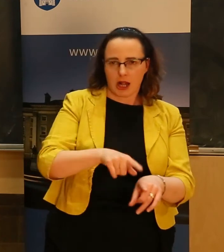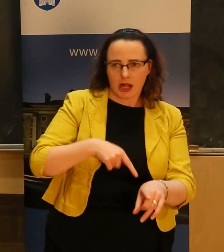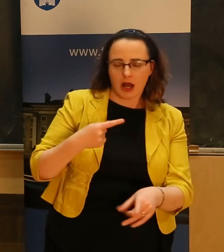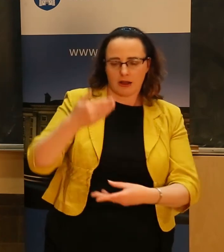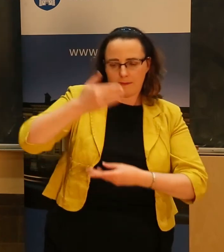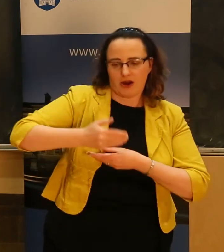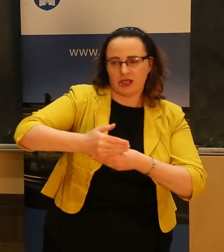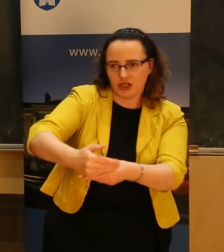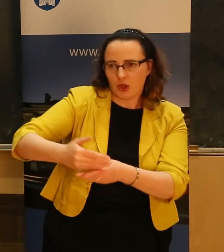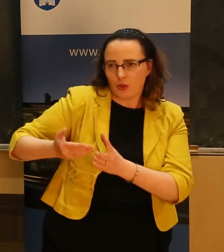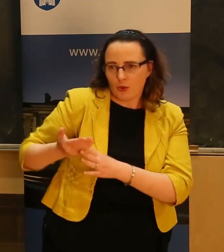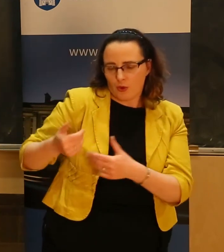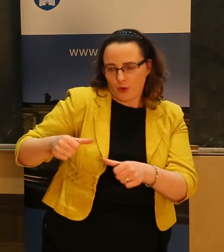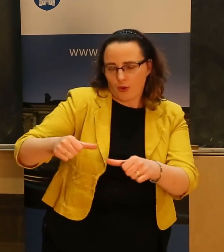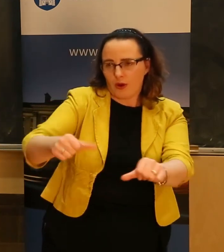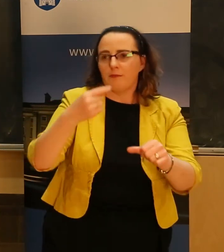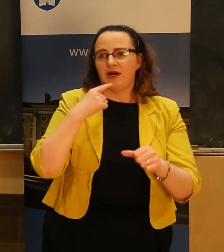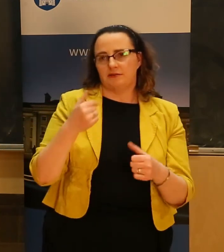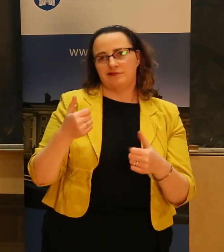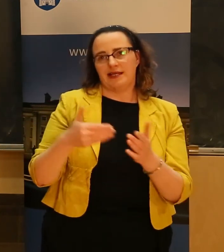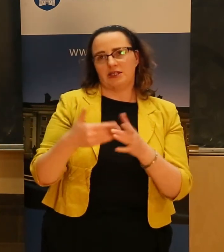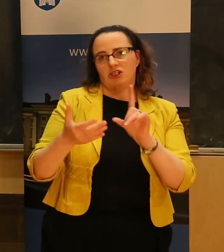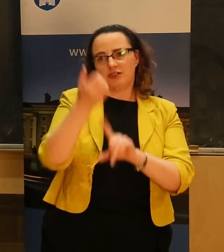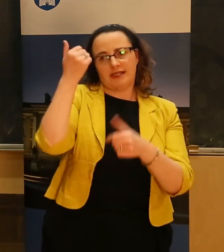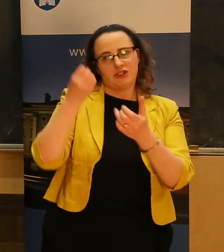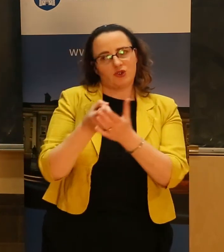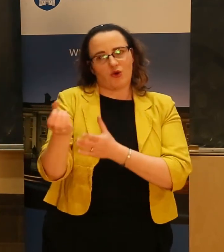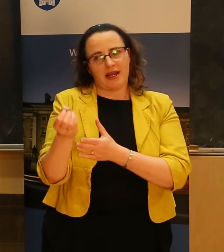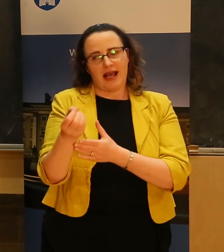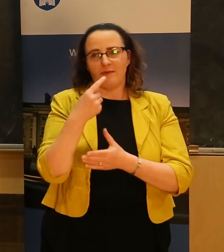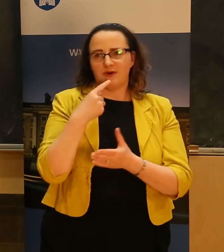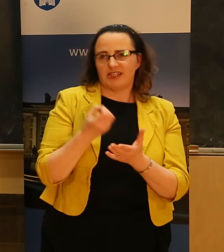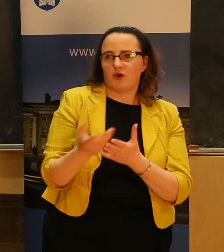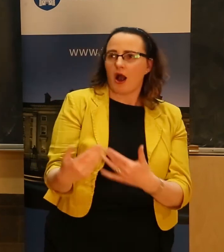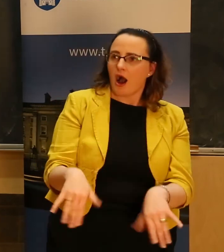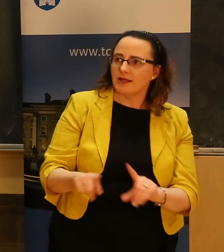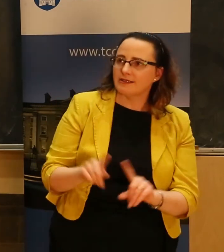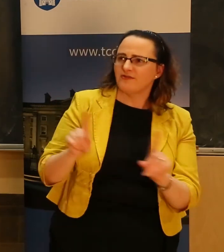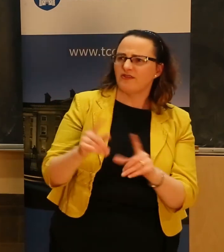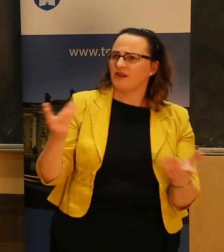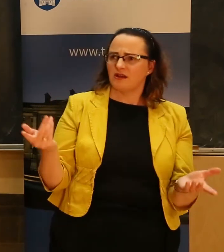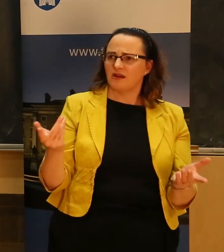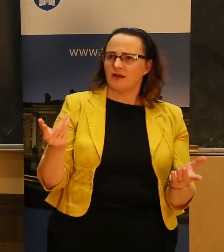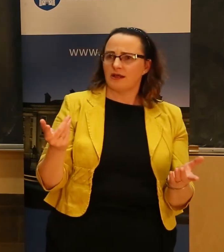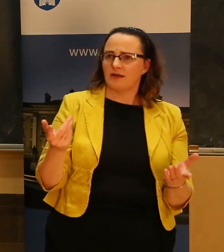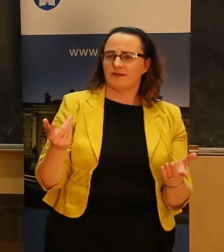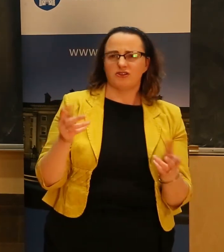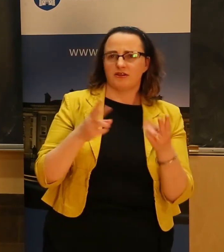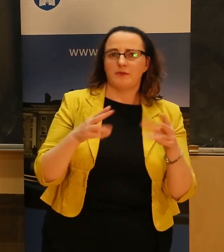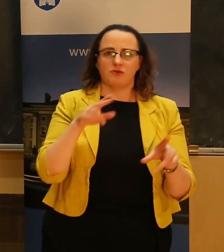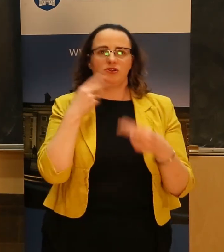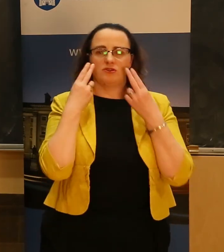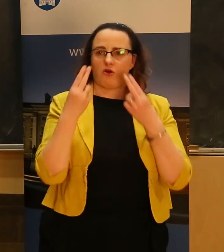with obstacles, it's a success story. But there's a story that shouldn't be so exceptional that it captures so many headlines.